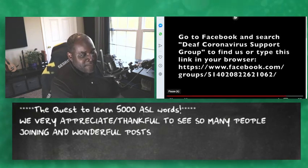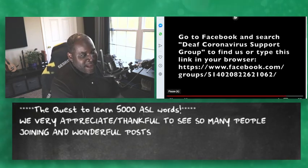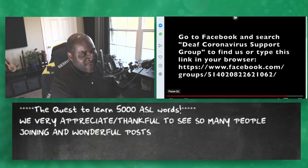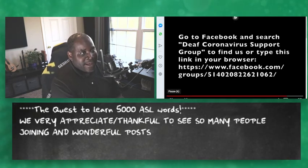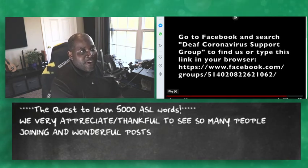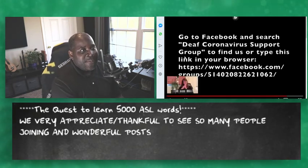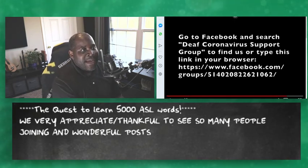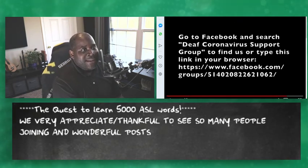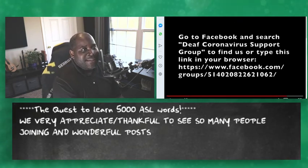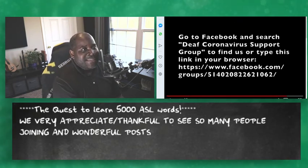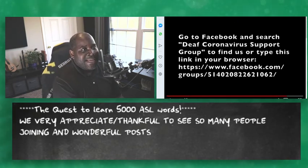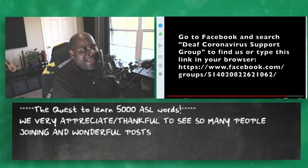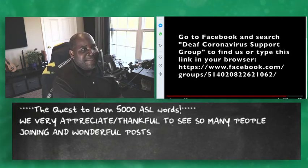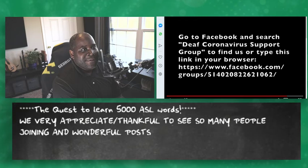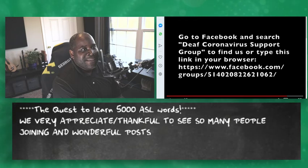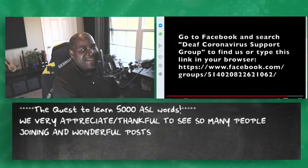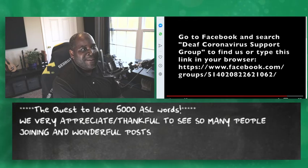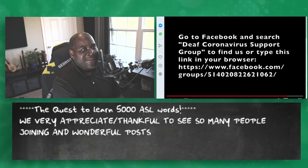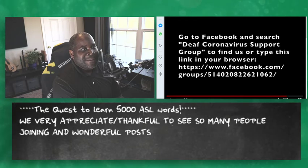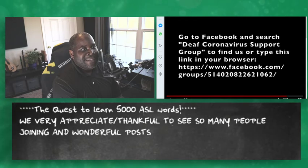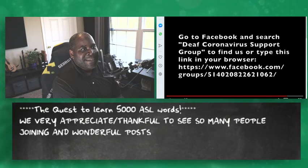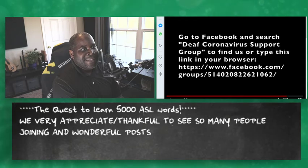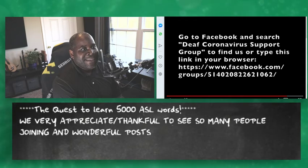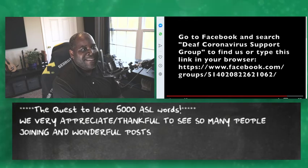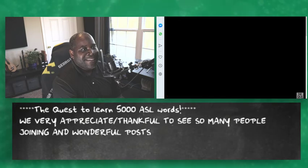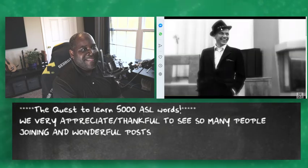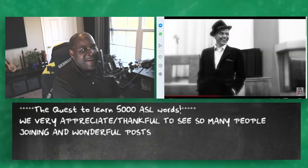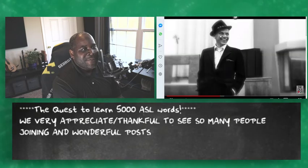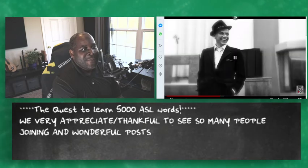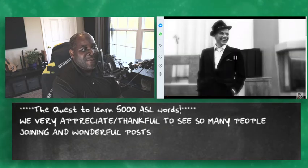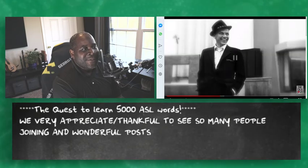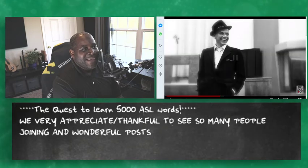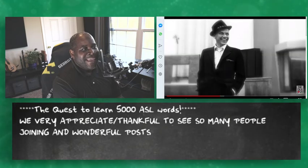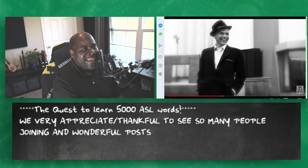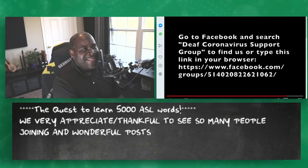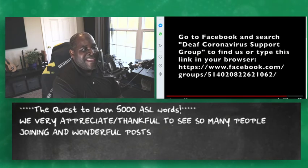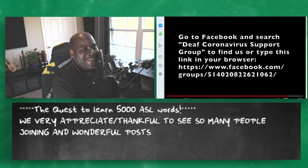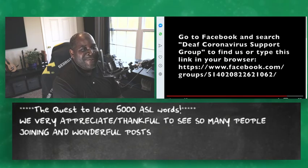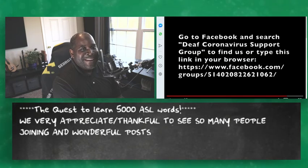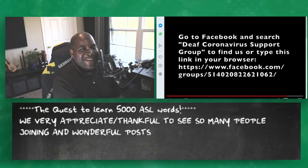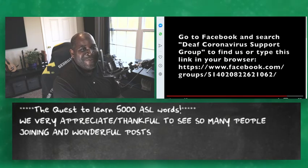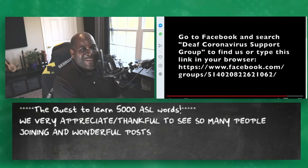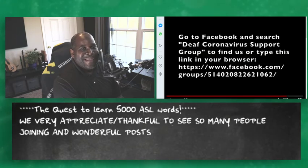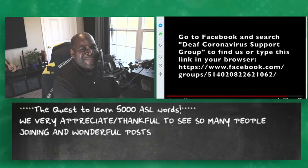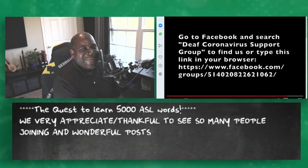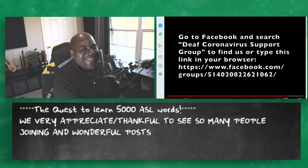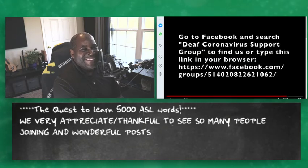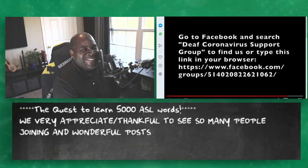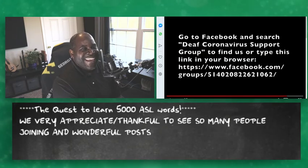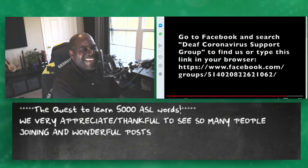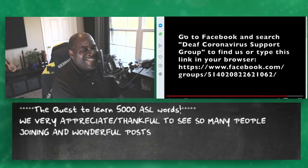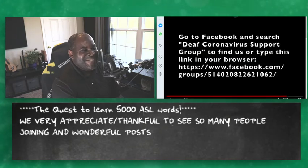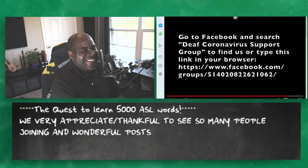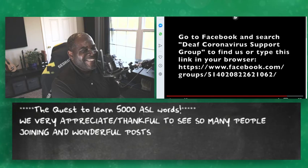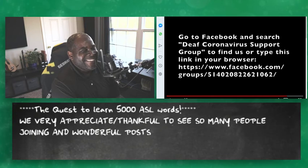watching i hope you had a good time you know uh that was cool and thank you sinatra for keep making music